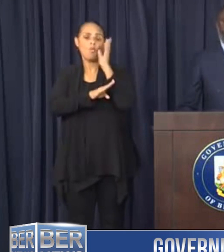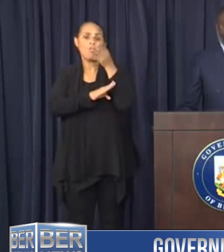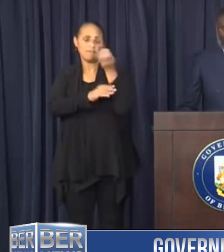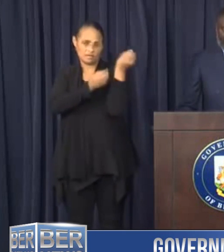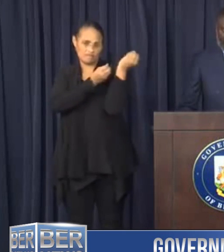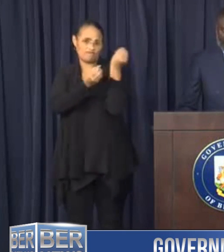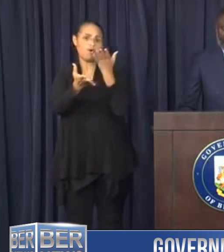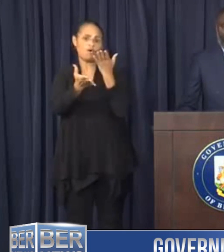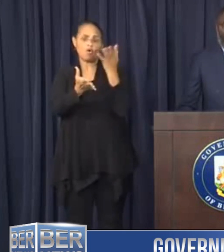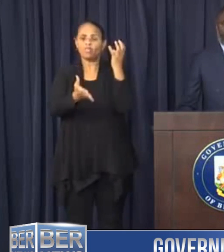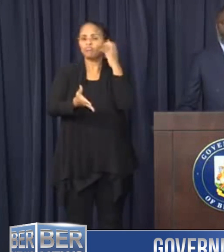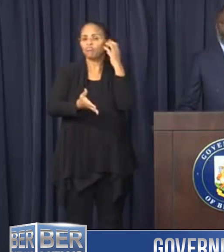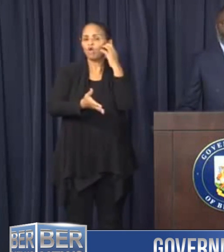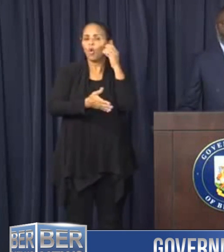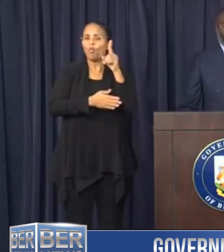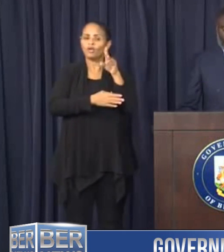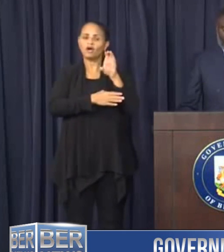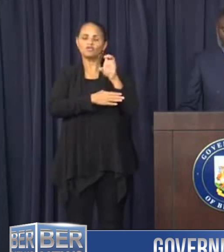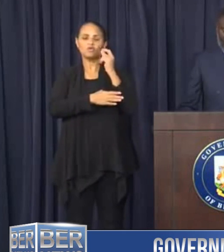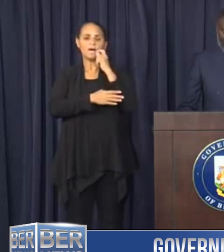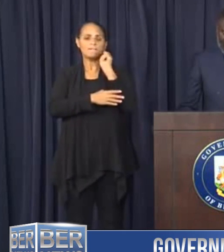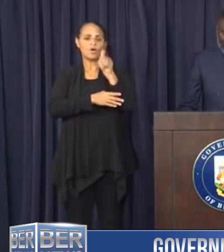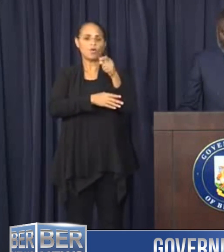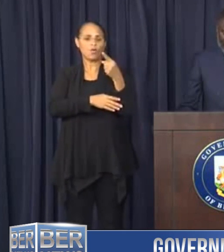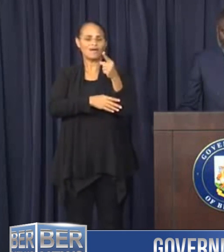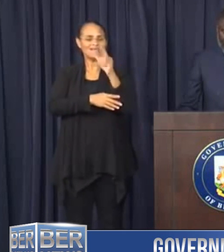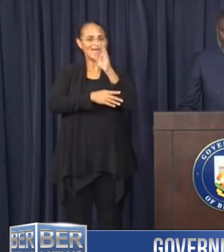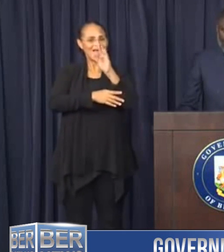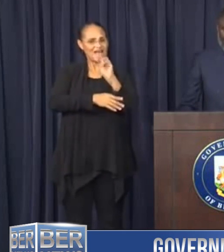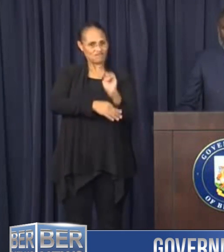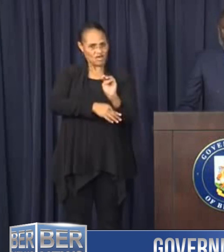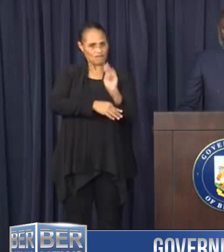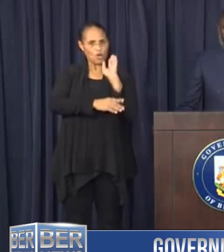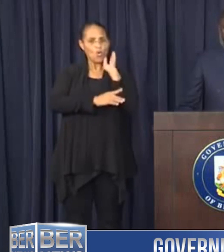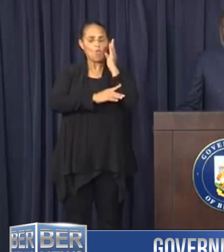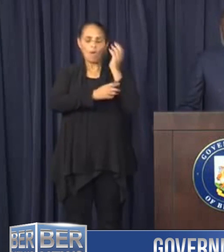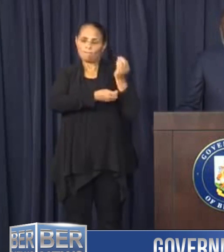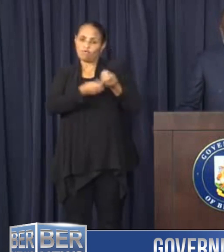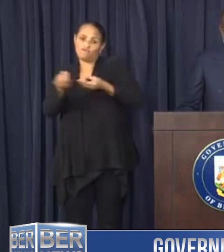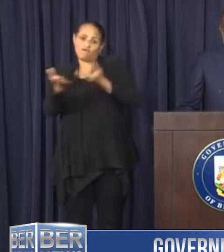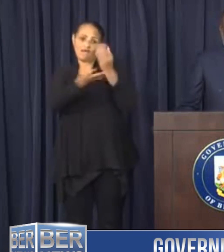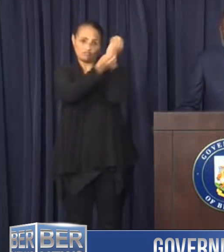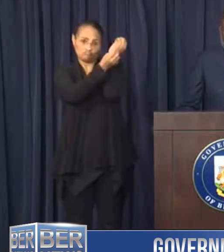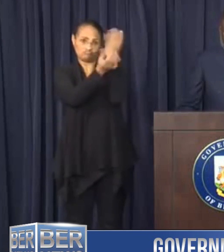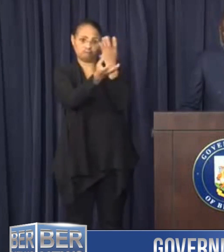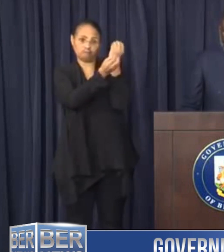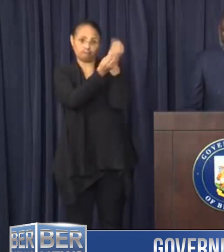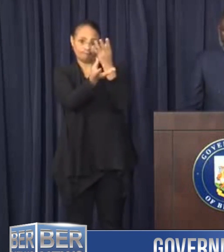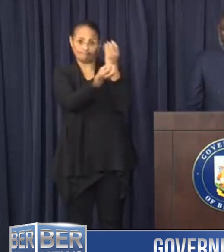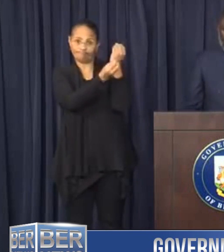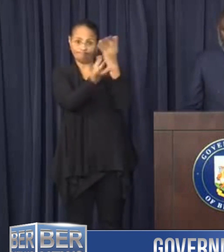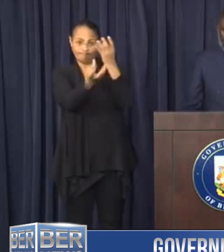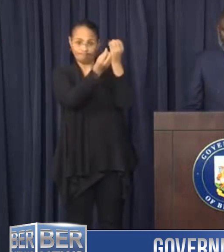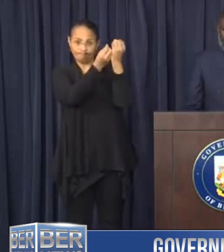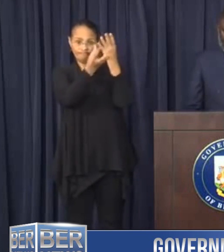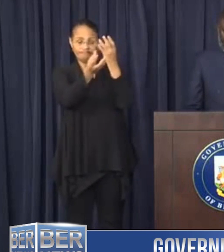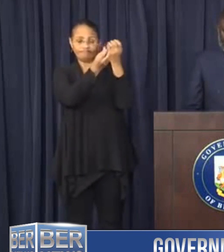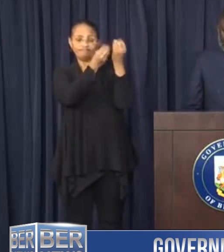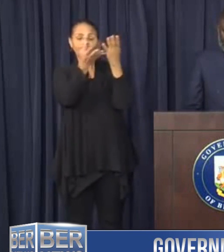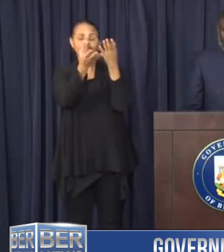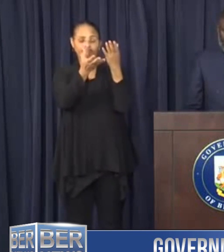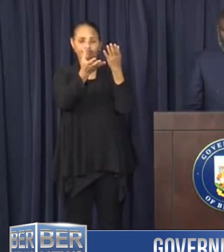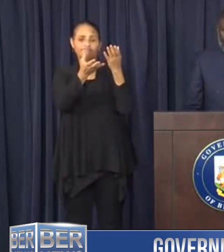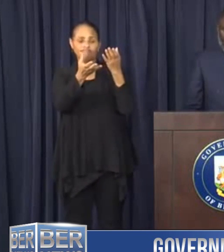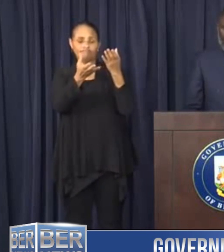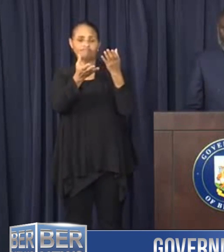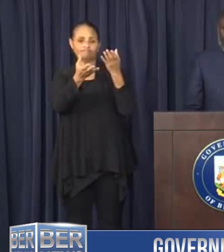emergency broadcast station at 100.1 FM. We will provide an update constantly to local media.